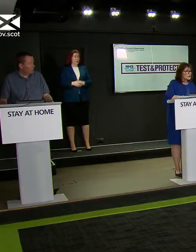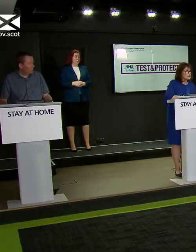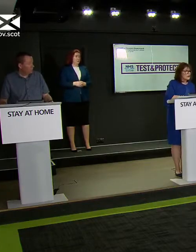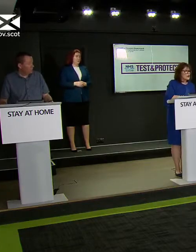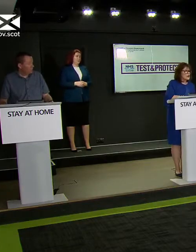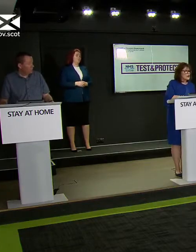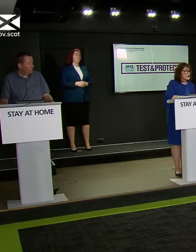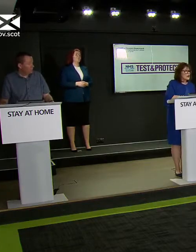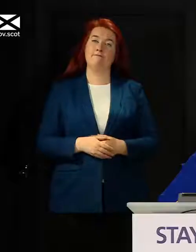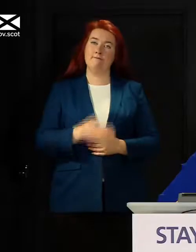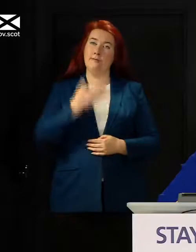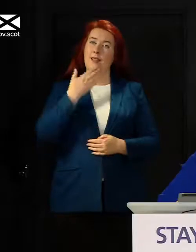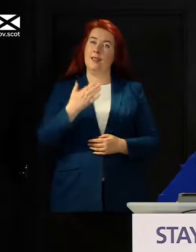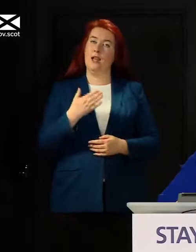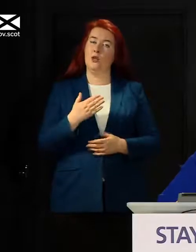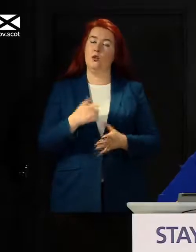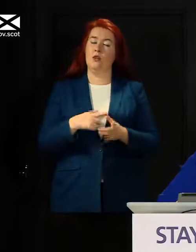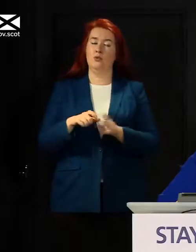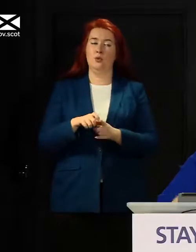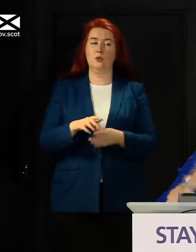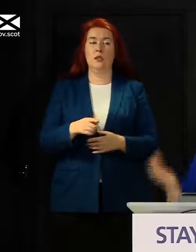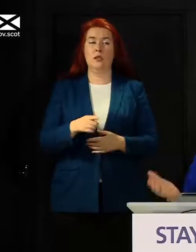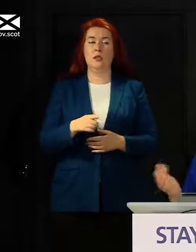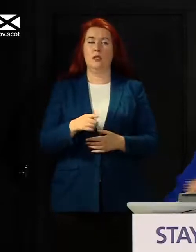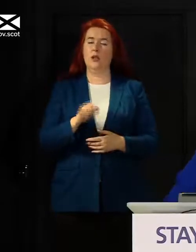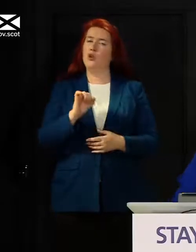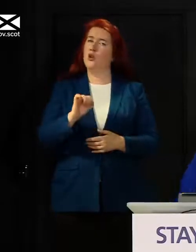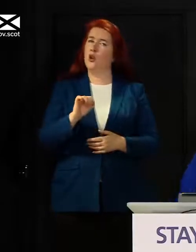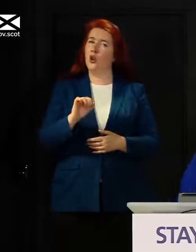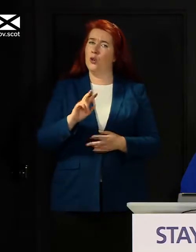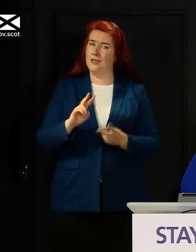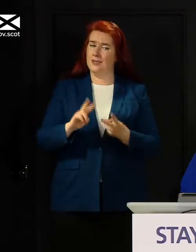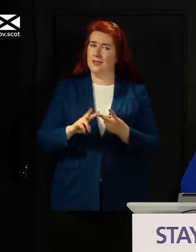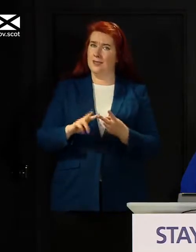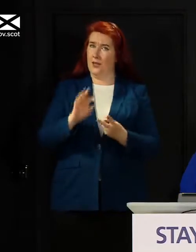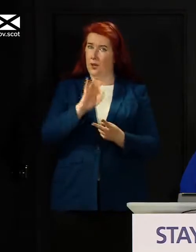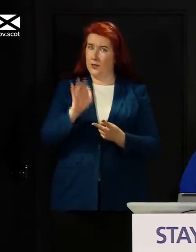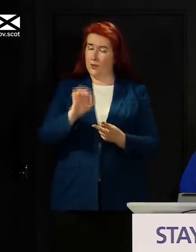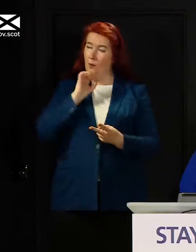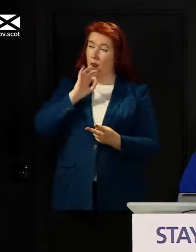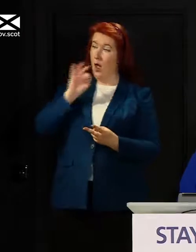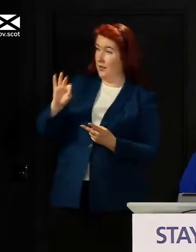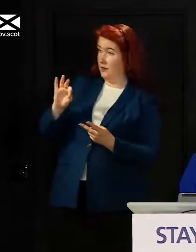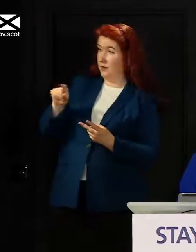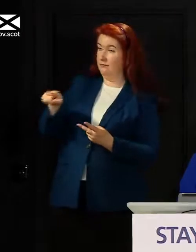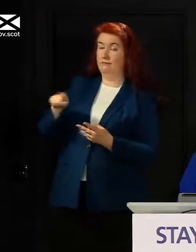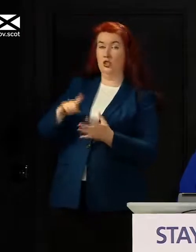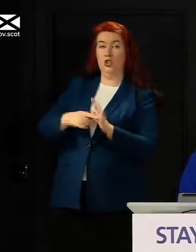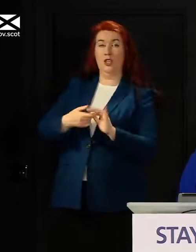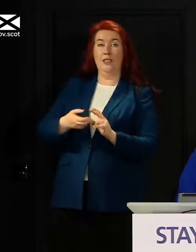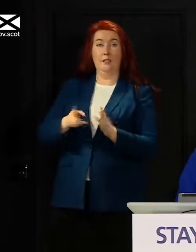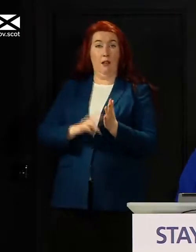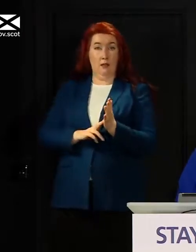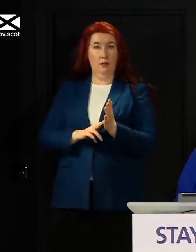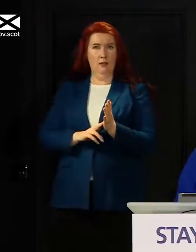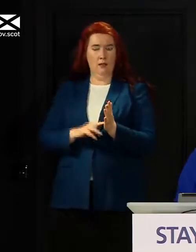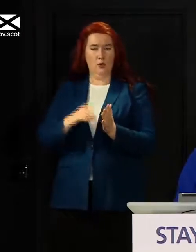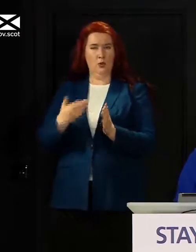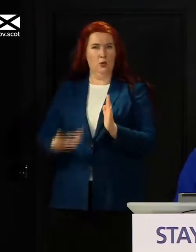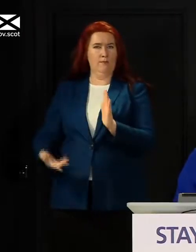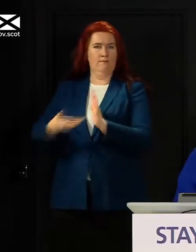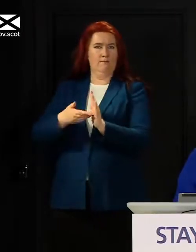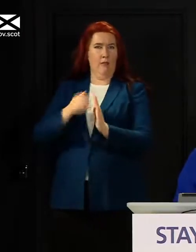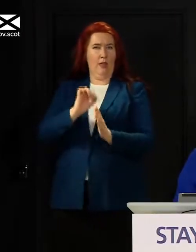Andrew actually your second question and I will ask Jason to come in on some of